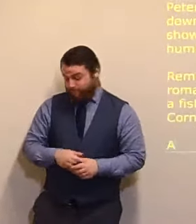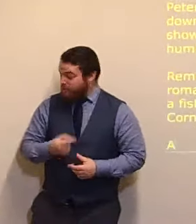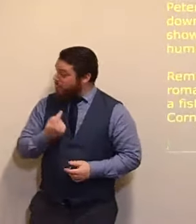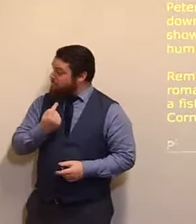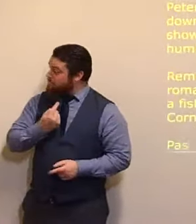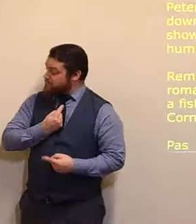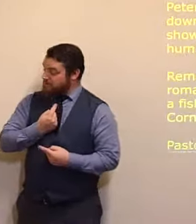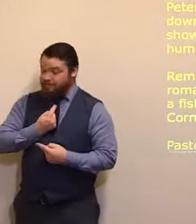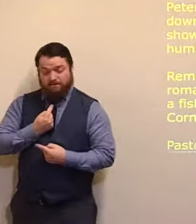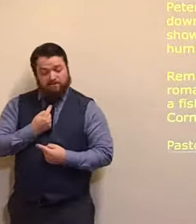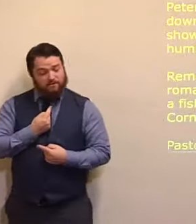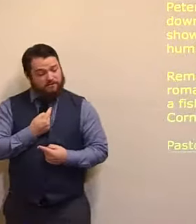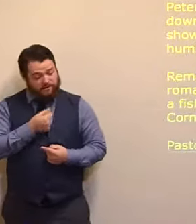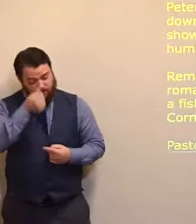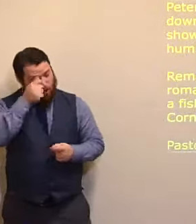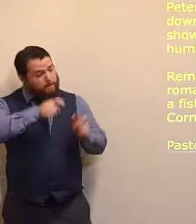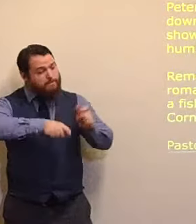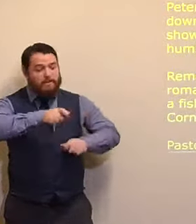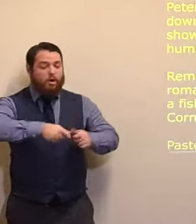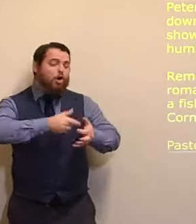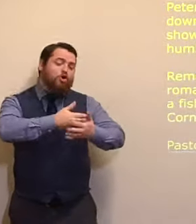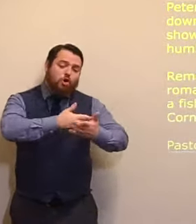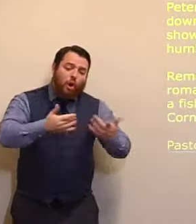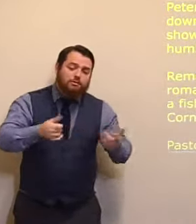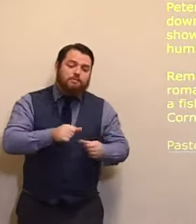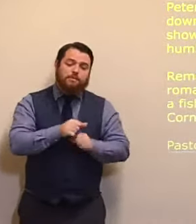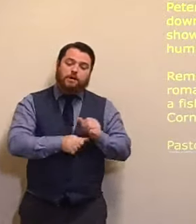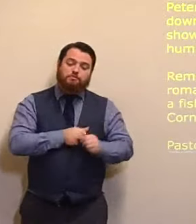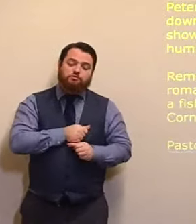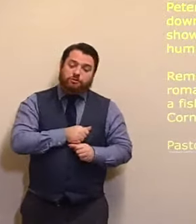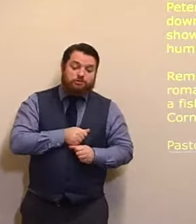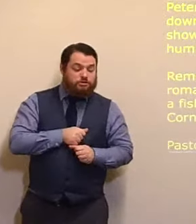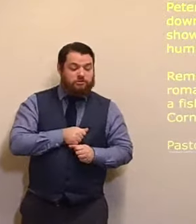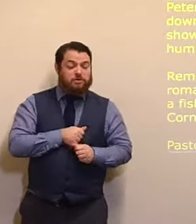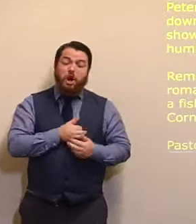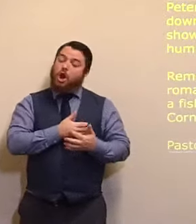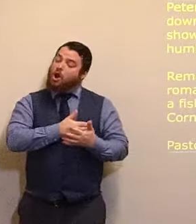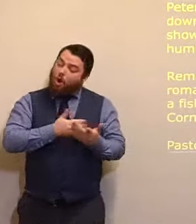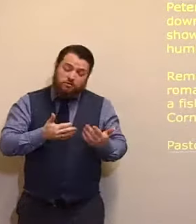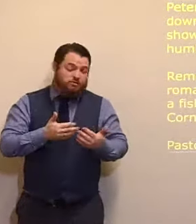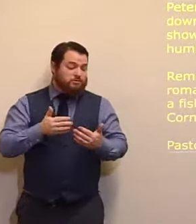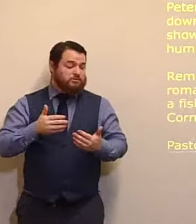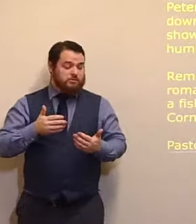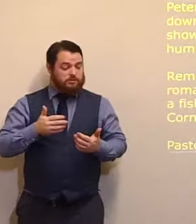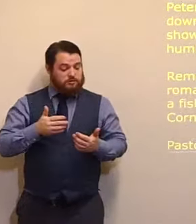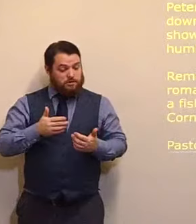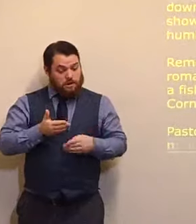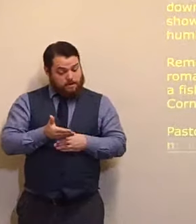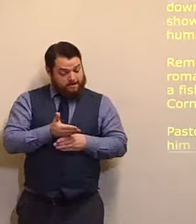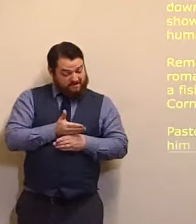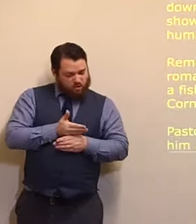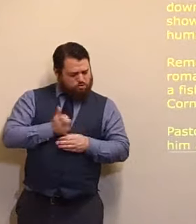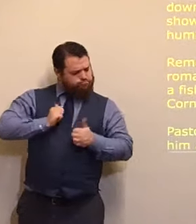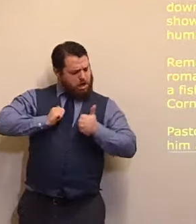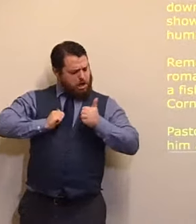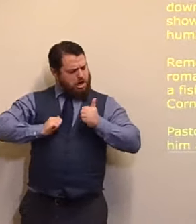many testimonies. Here is a proud person, who thinks the world, is the saint of the world, but he comes,